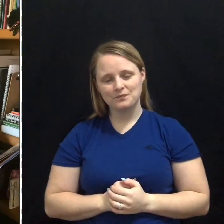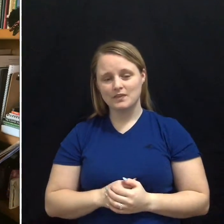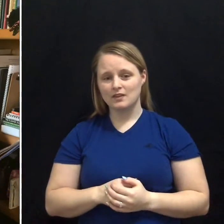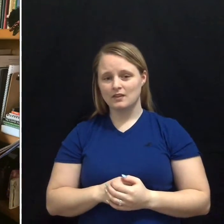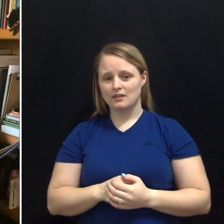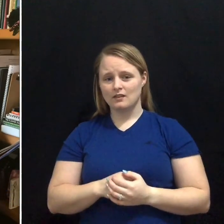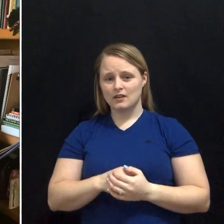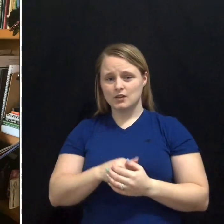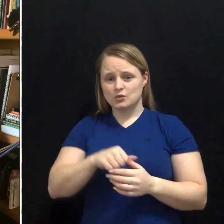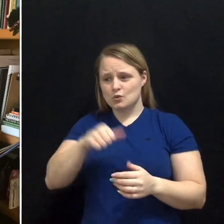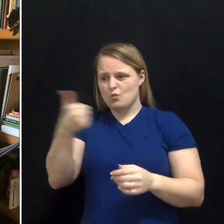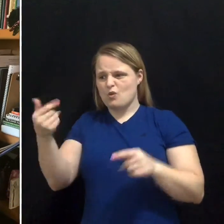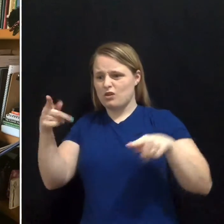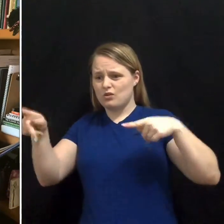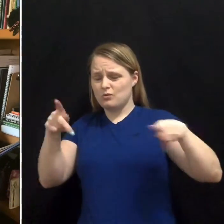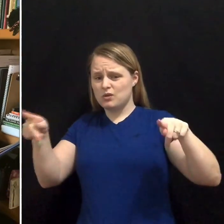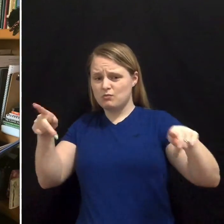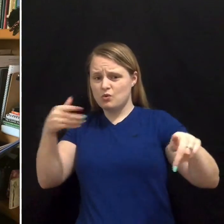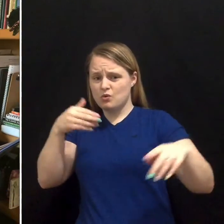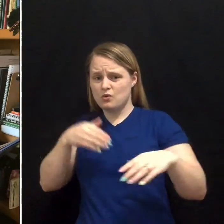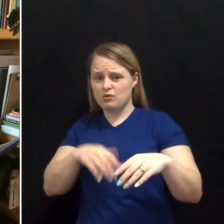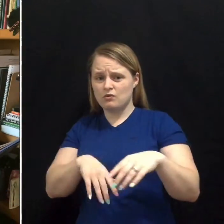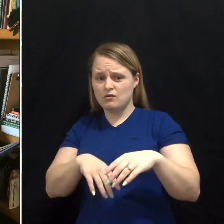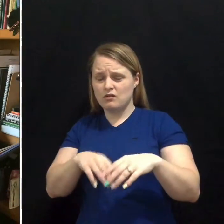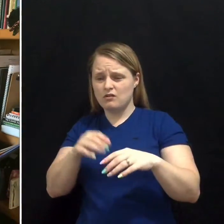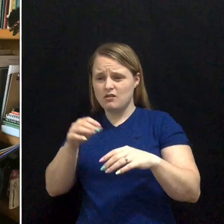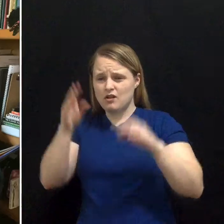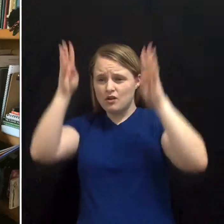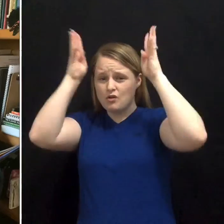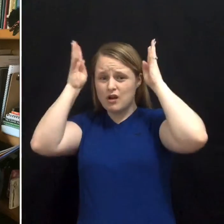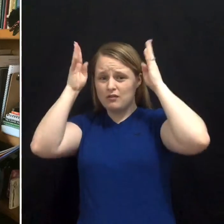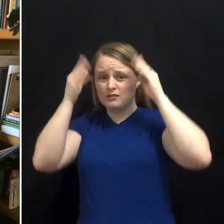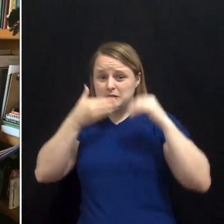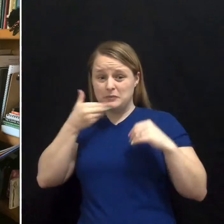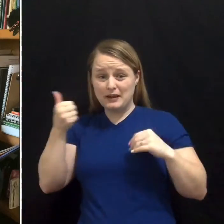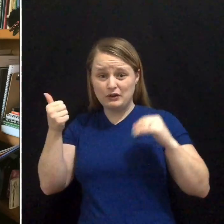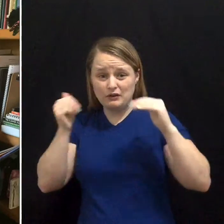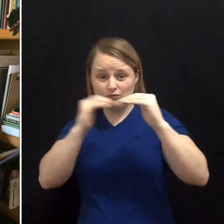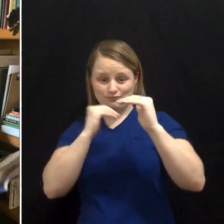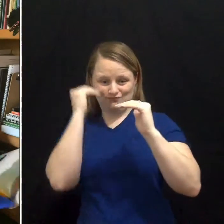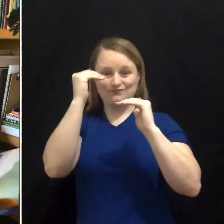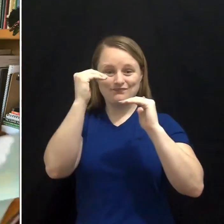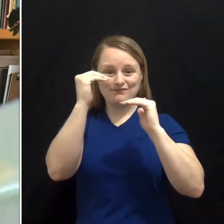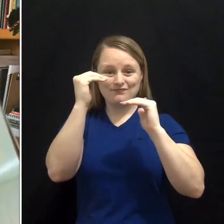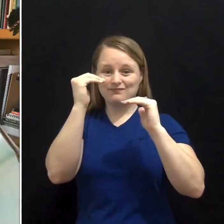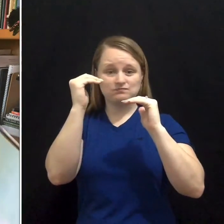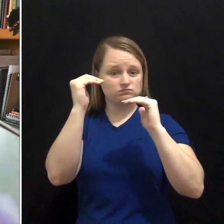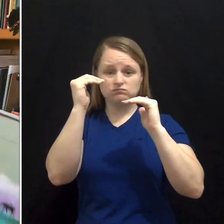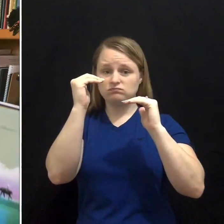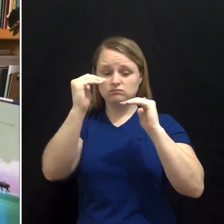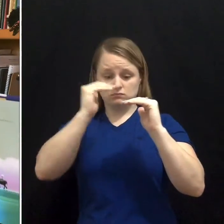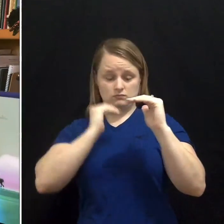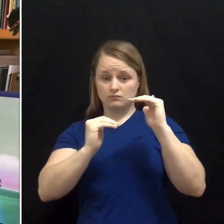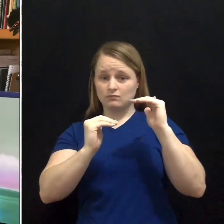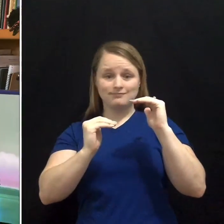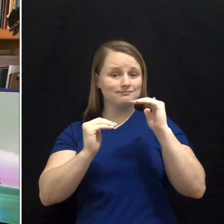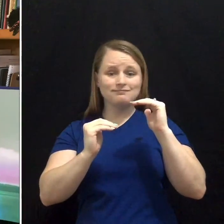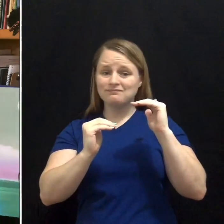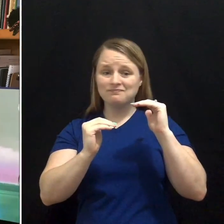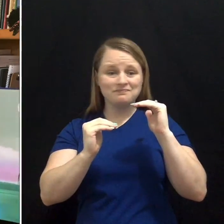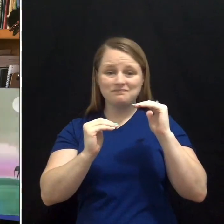No one's is brighter. No one's is duller. It's only a crown